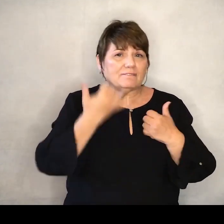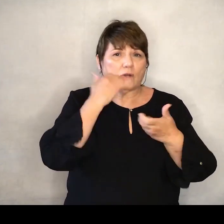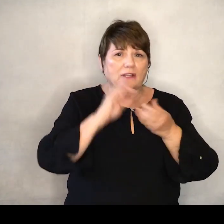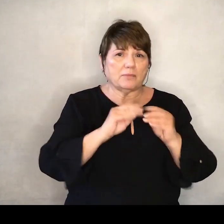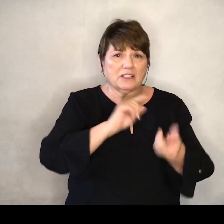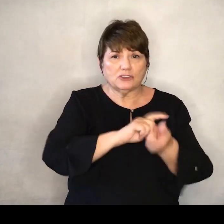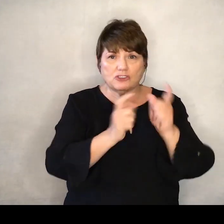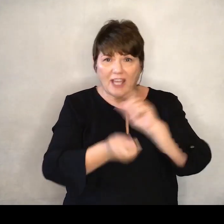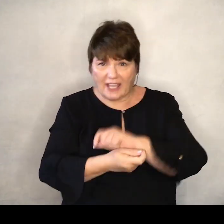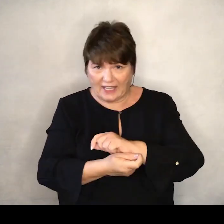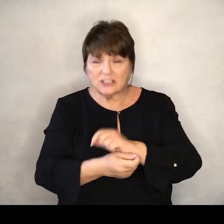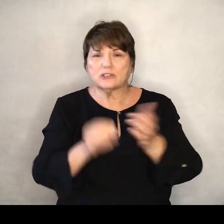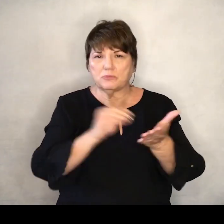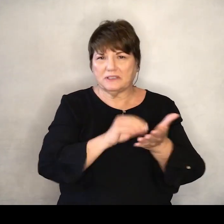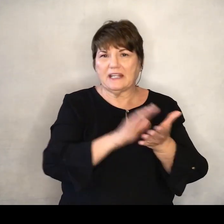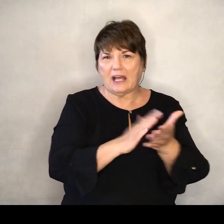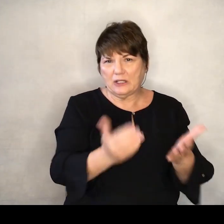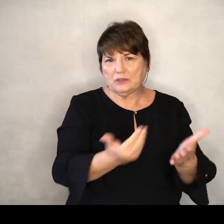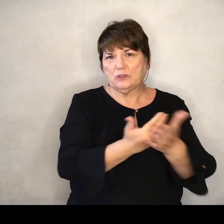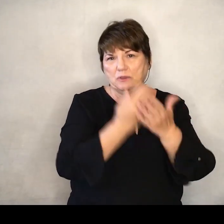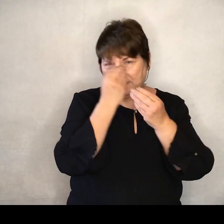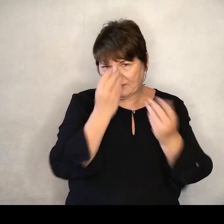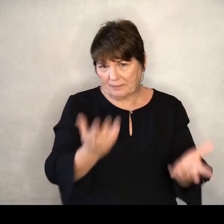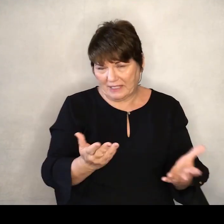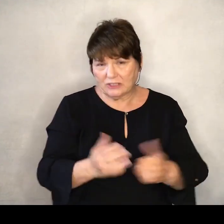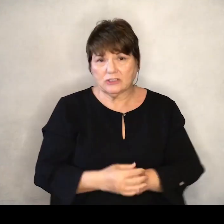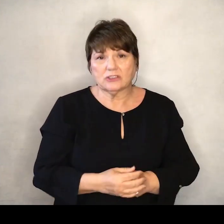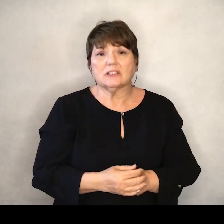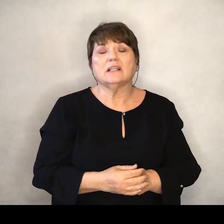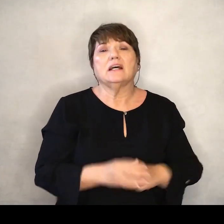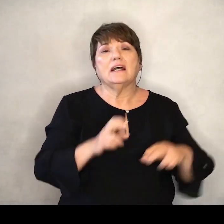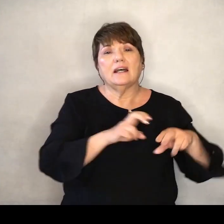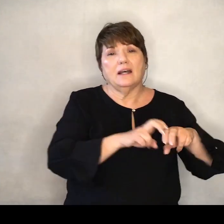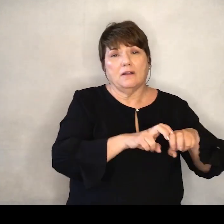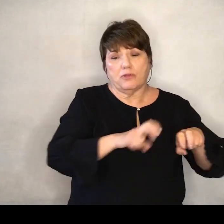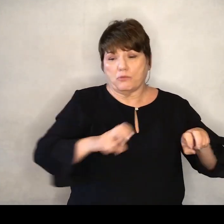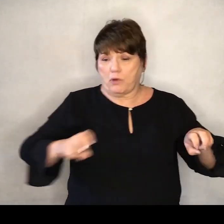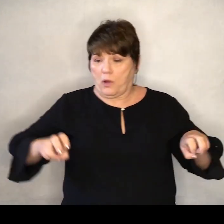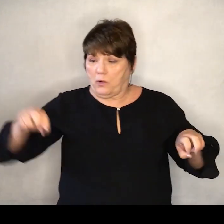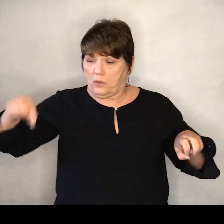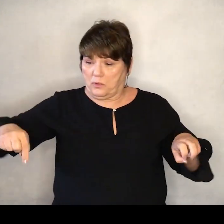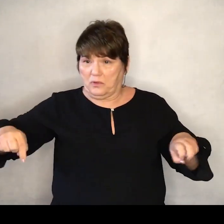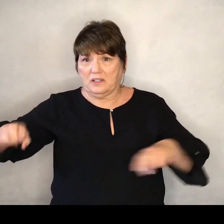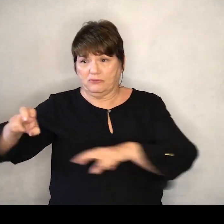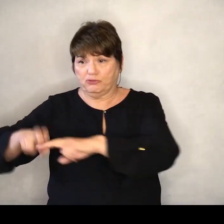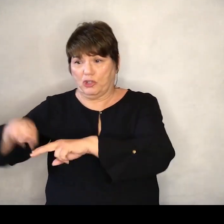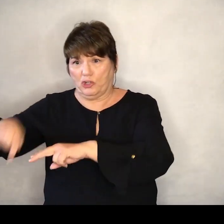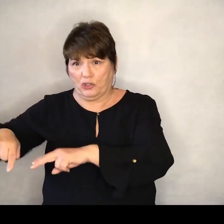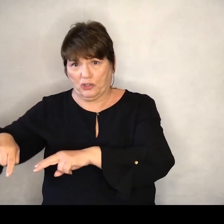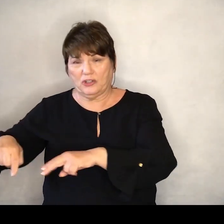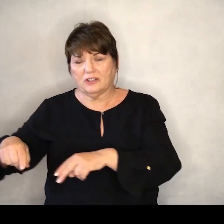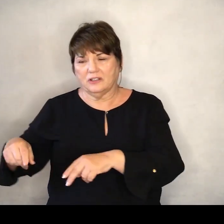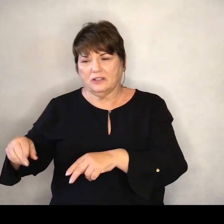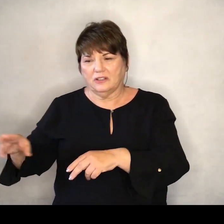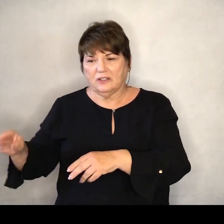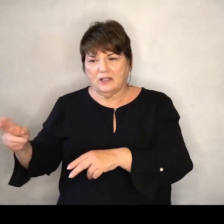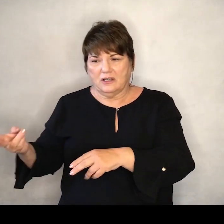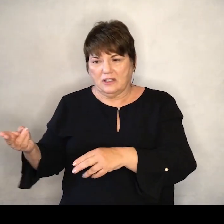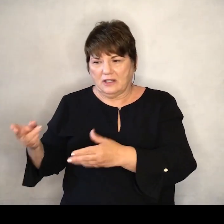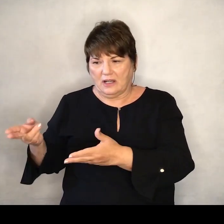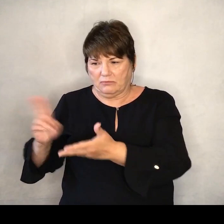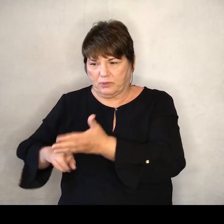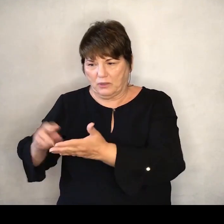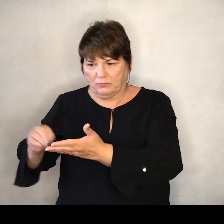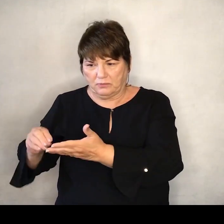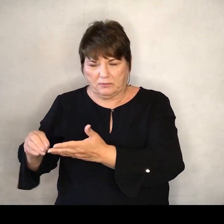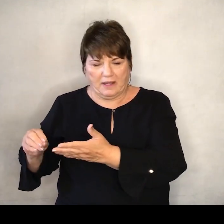You can let us know on this as well But that's at the end of the row If you take it You pass it It's also that place where you get to cheat and realize I just asked